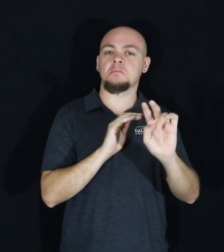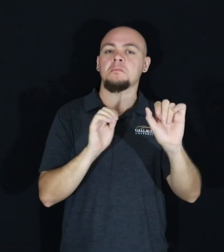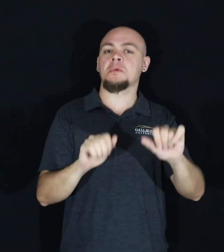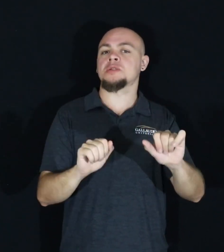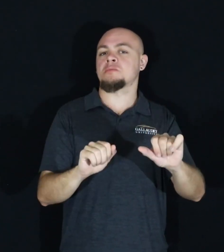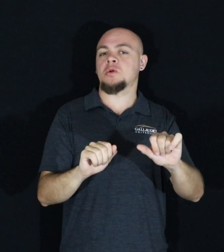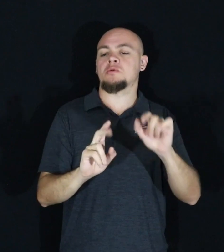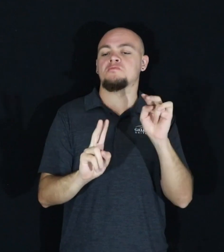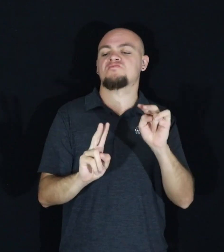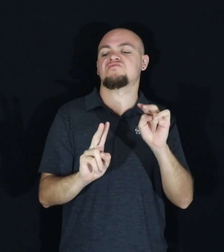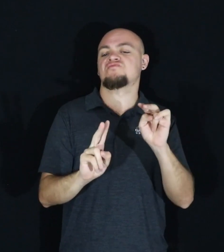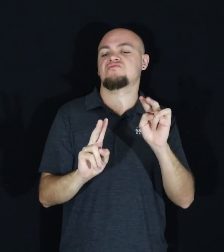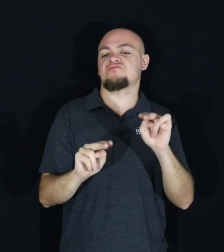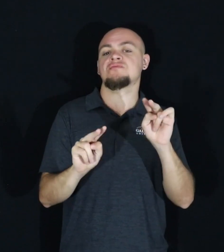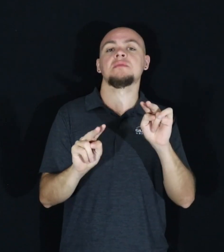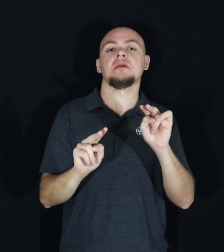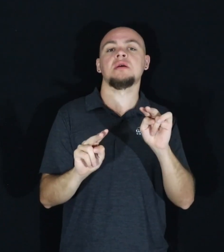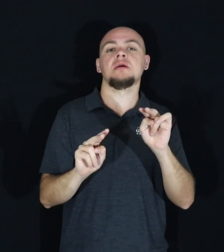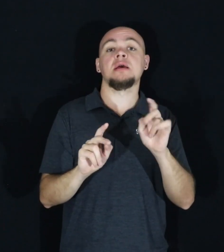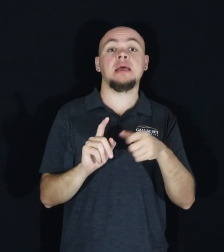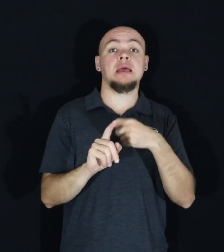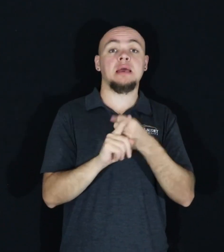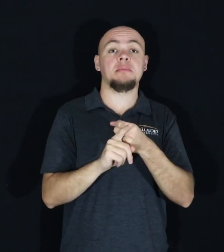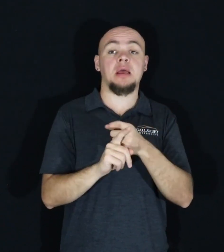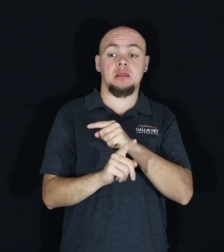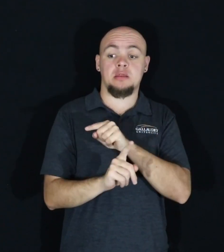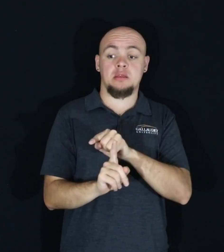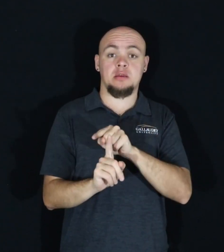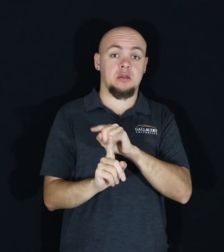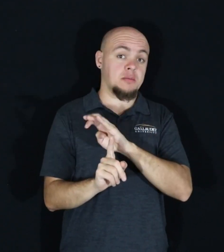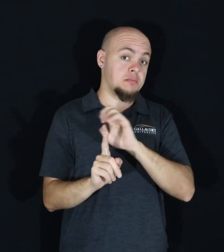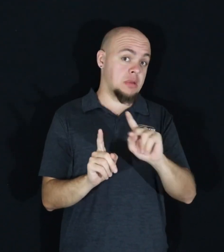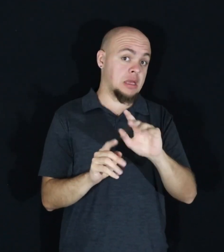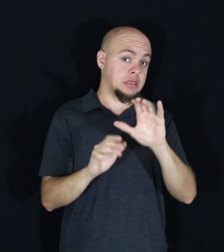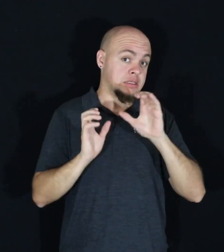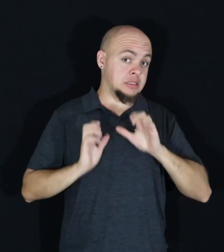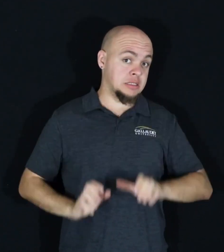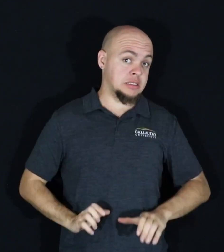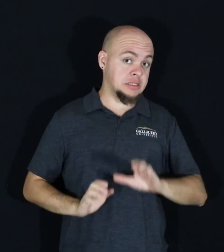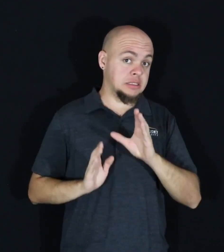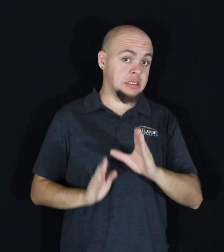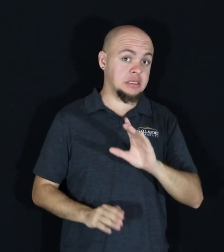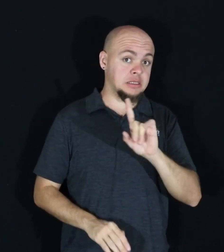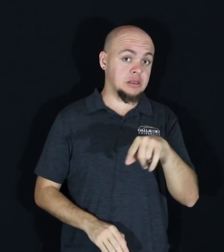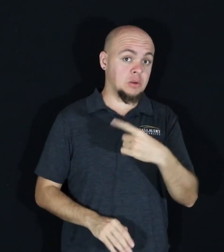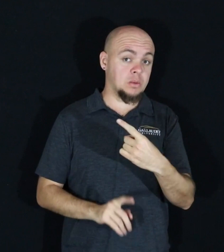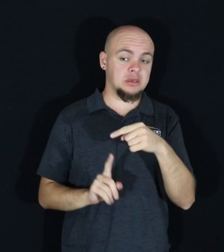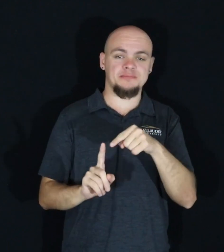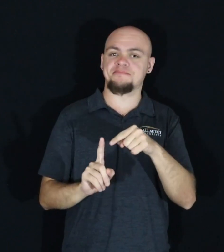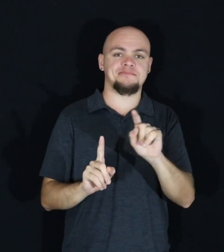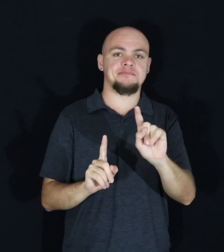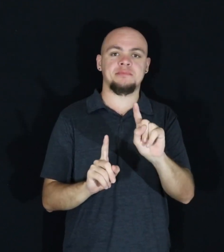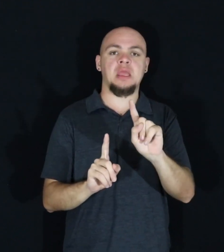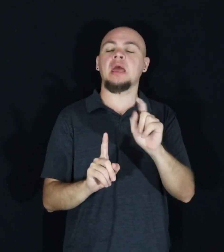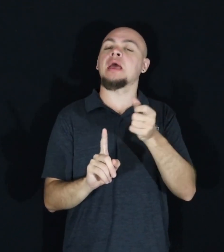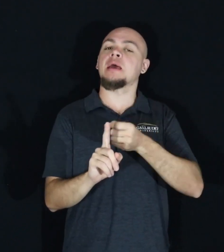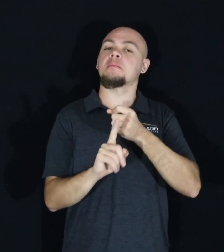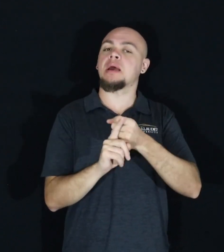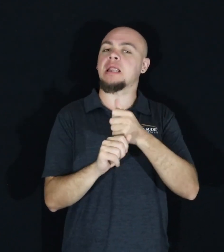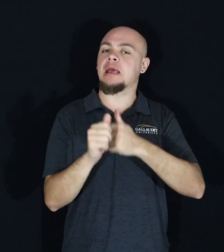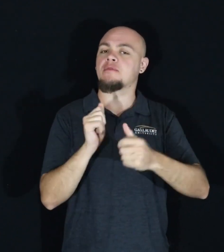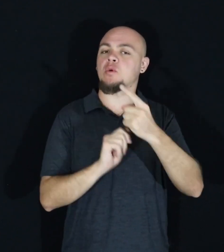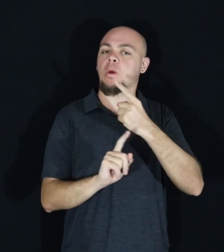this only impacts the returning citizen, when in actuality it affects everyone around them, their family,